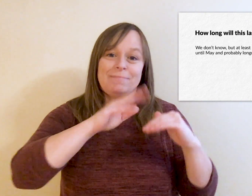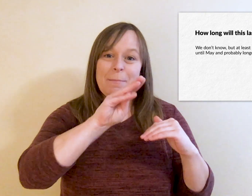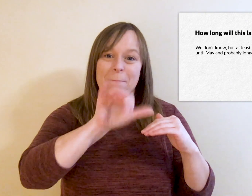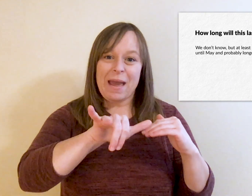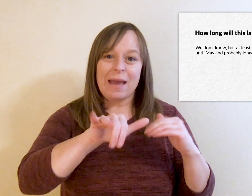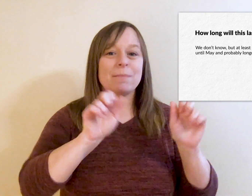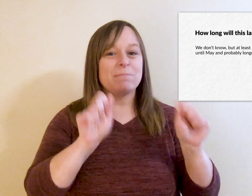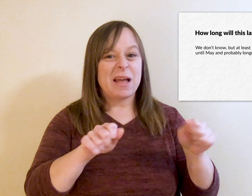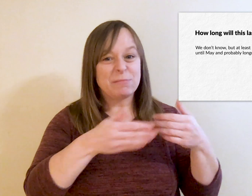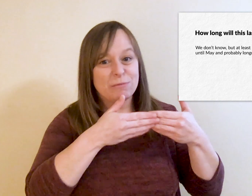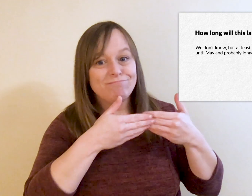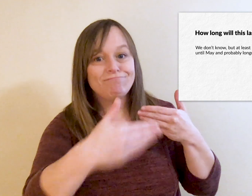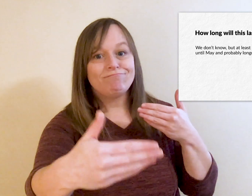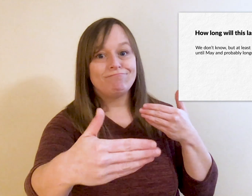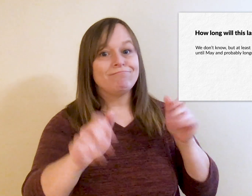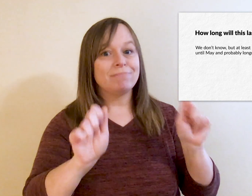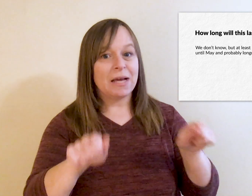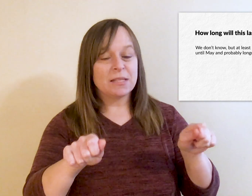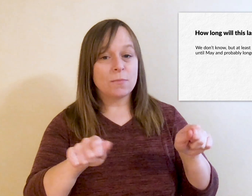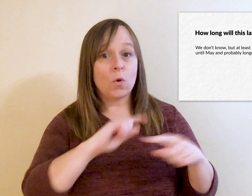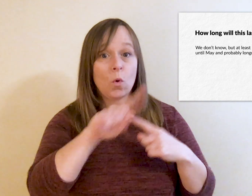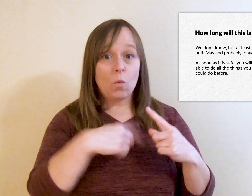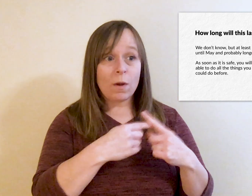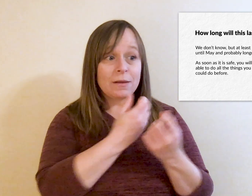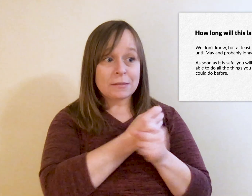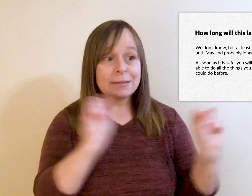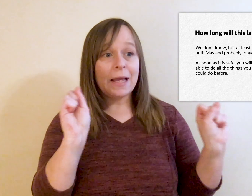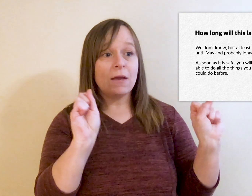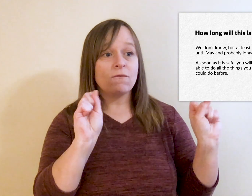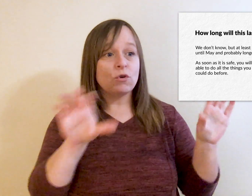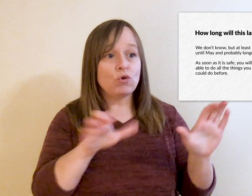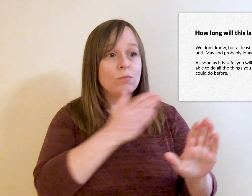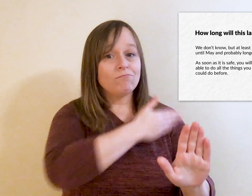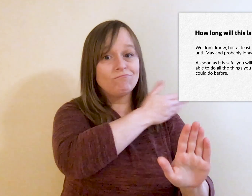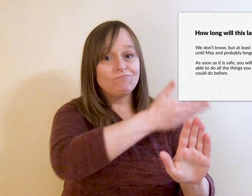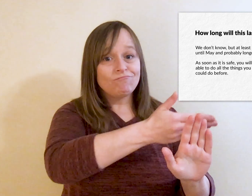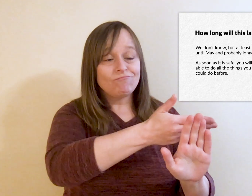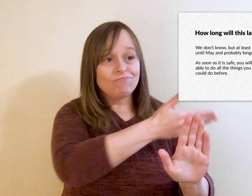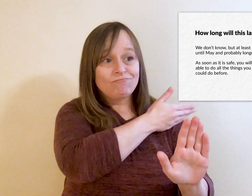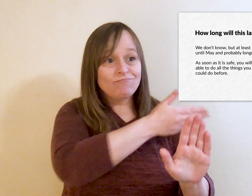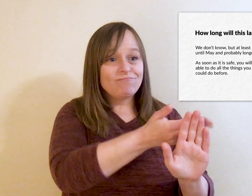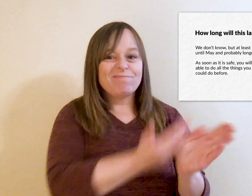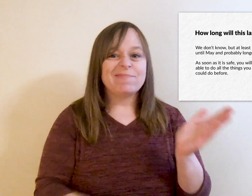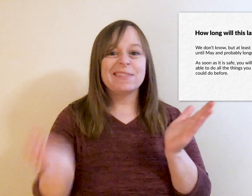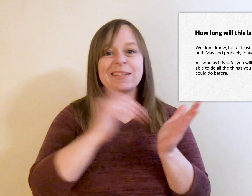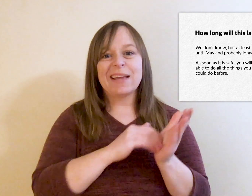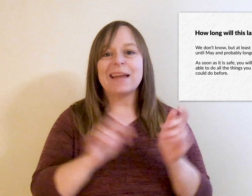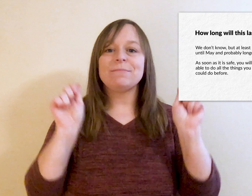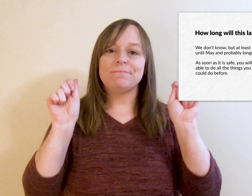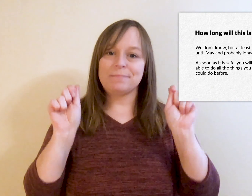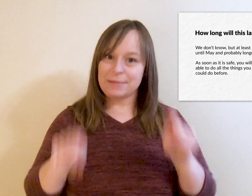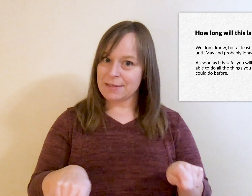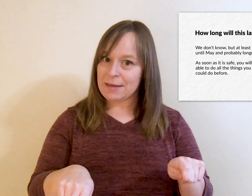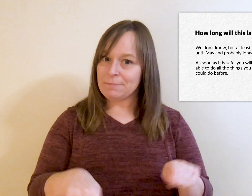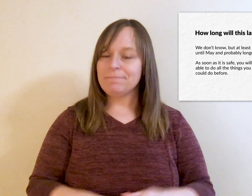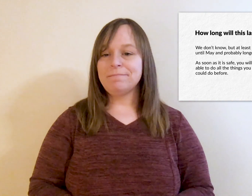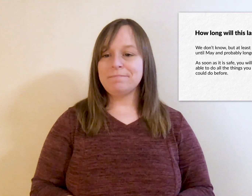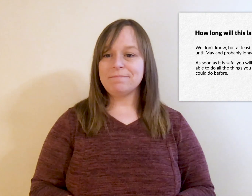until May, and probably longer. As soon as it is safe, you will be able to do all the things you could do before.